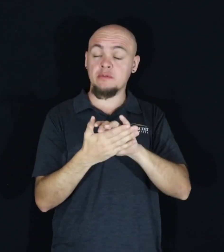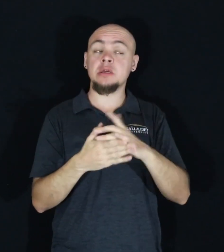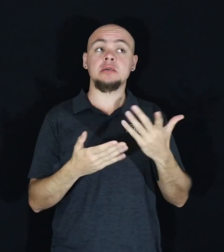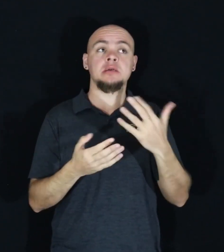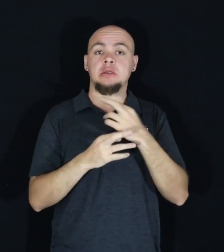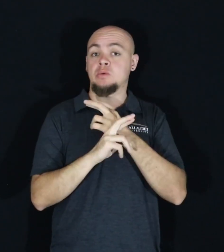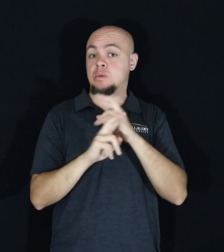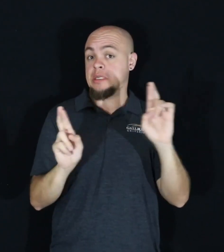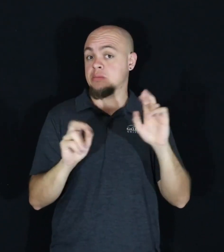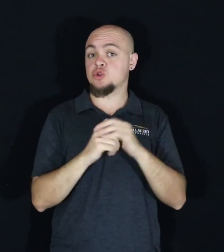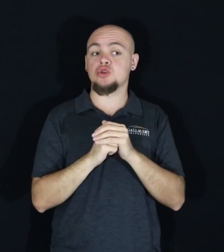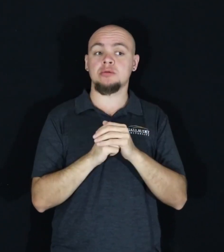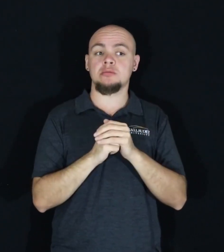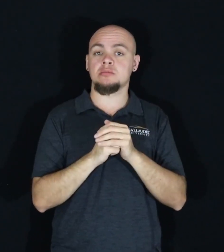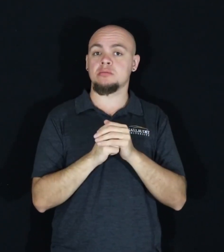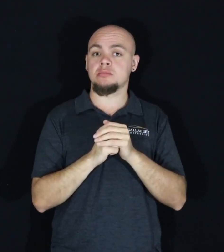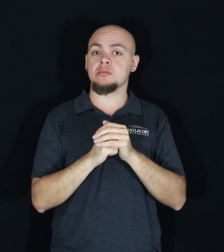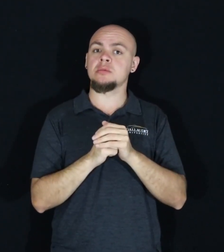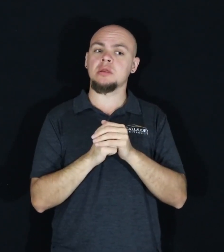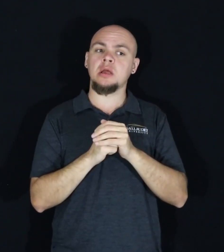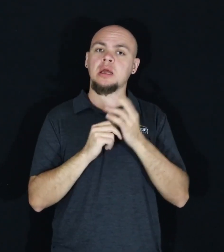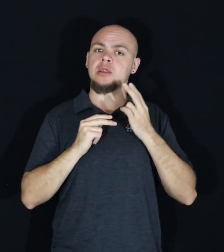and in humanity.